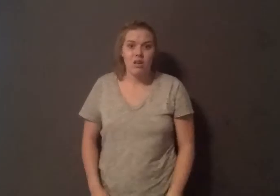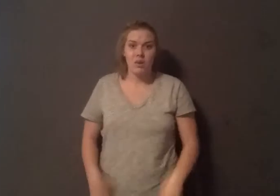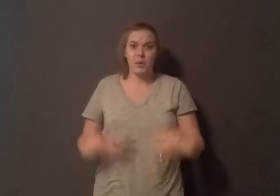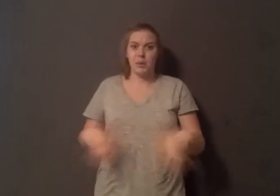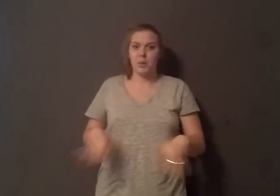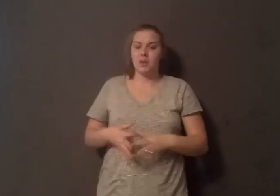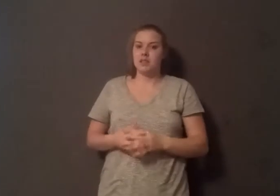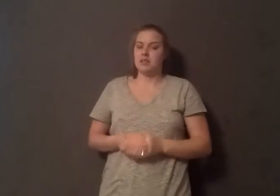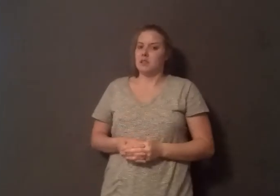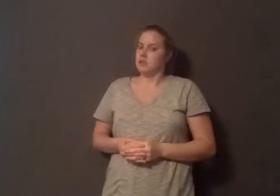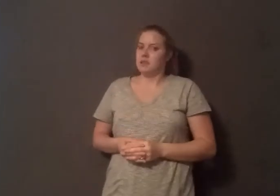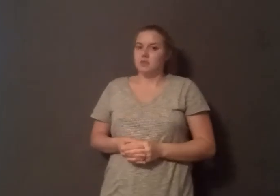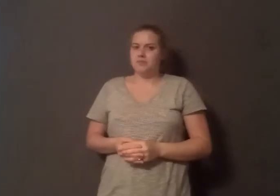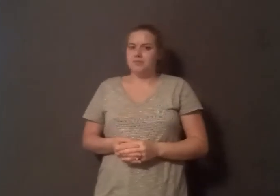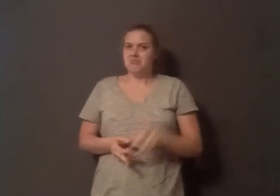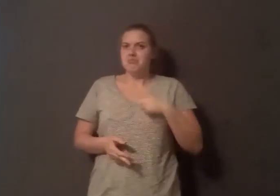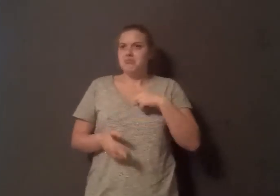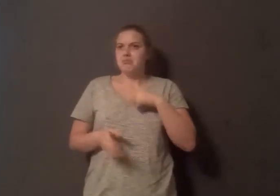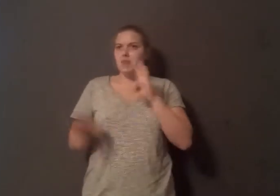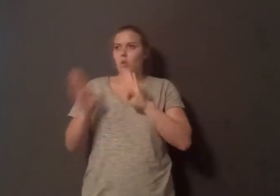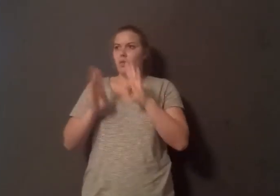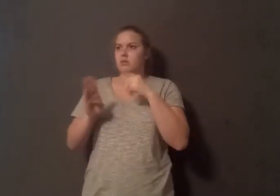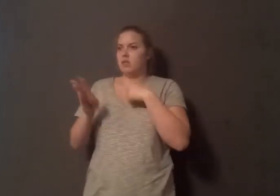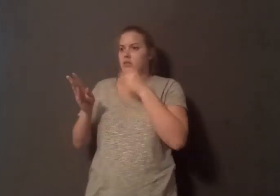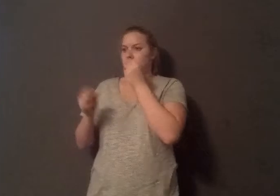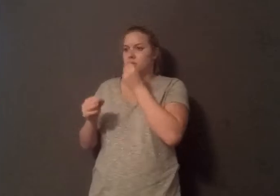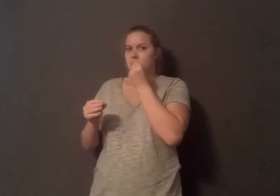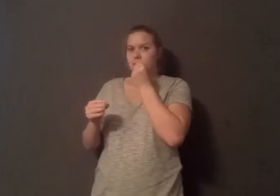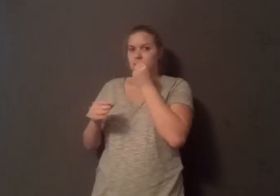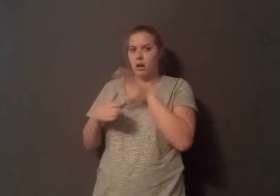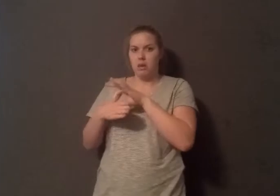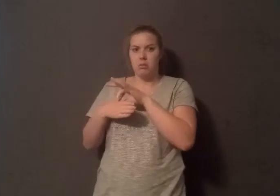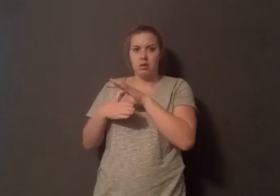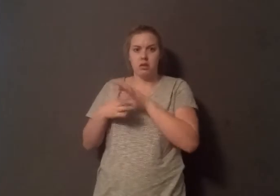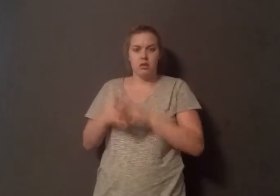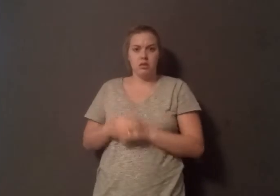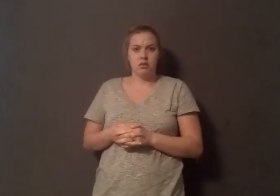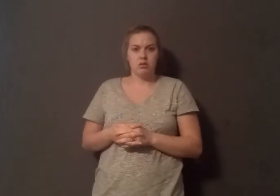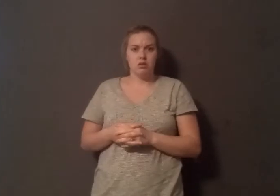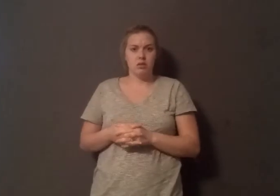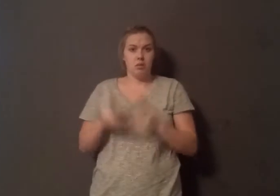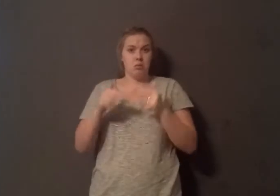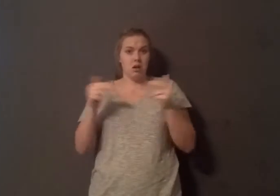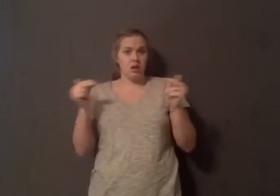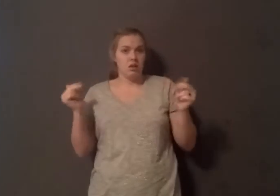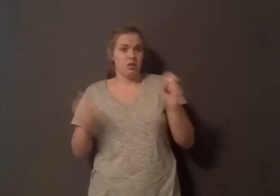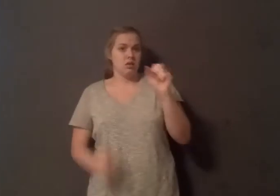But I never felt like I had eaten a lot of processed meats until I realized that processed meat includes hot dogs, bacon, sausage, salami, ham,